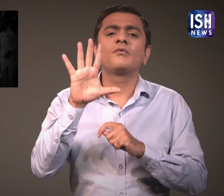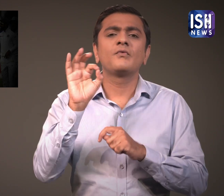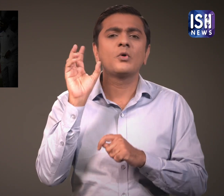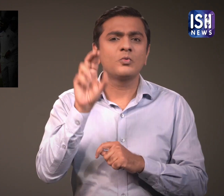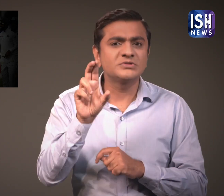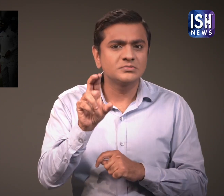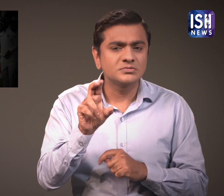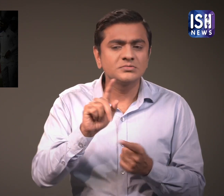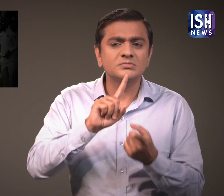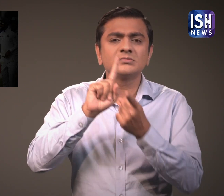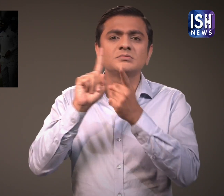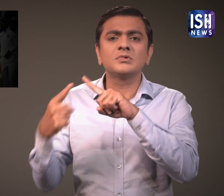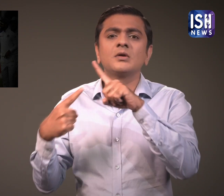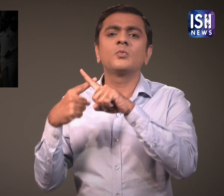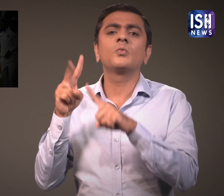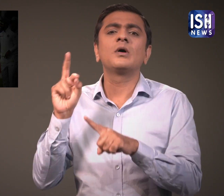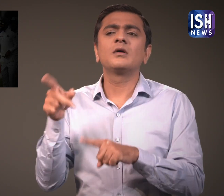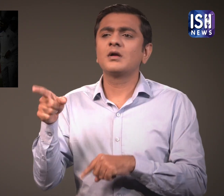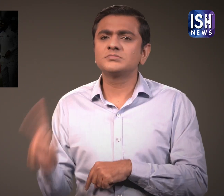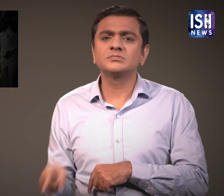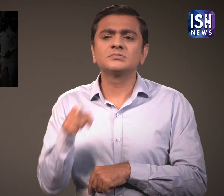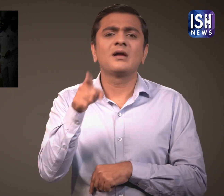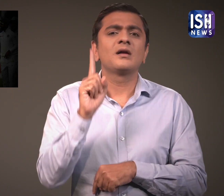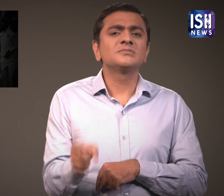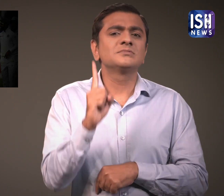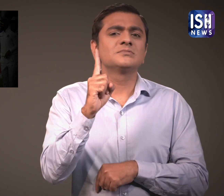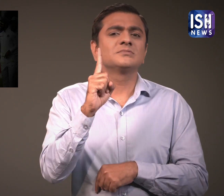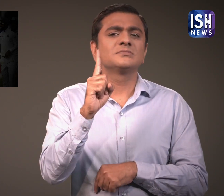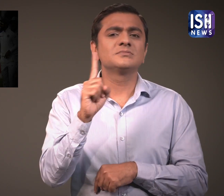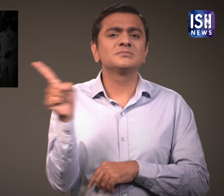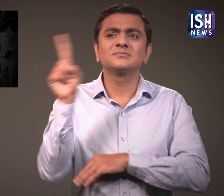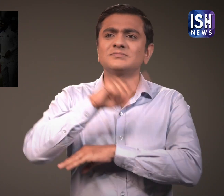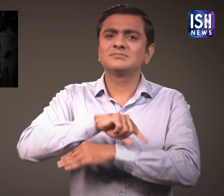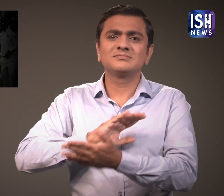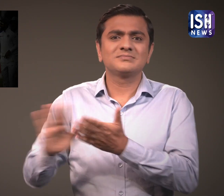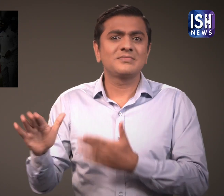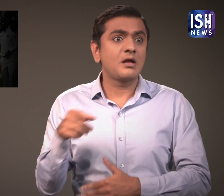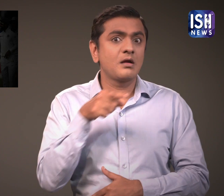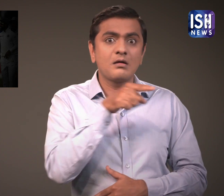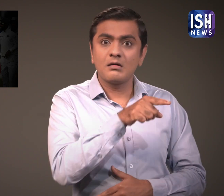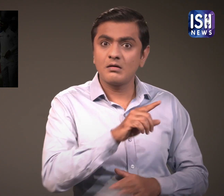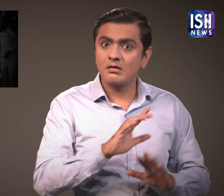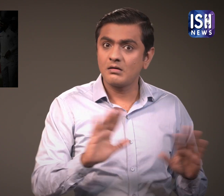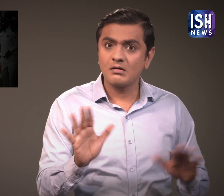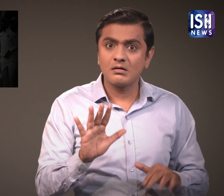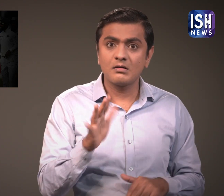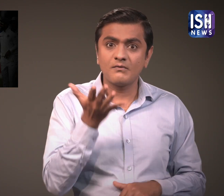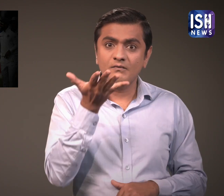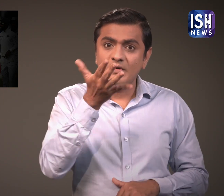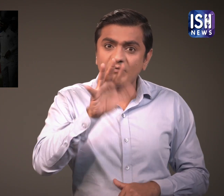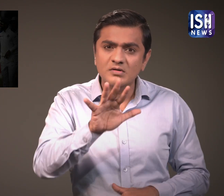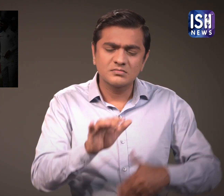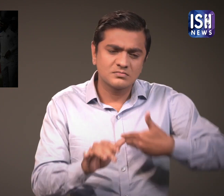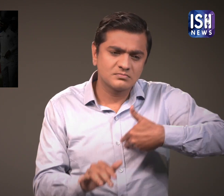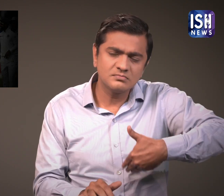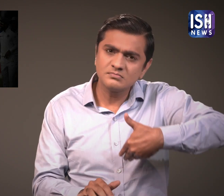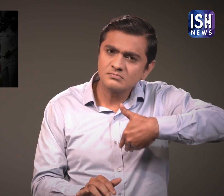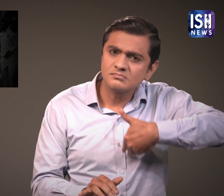And then new formats of ODI and T20i were introduced which ended in a day, a Test match has to be played